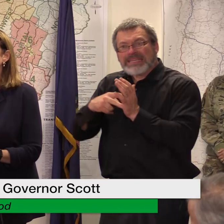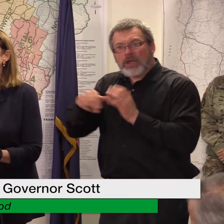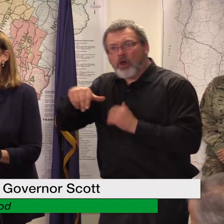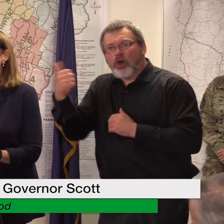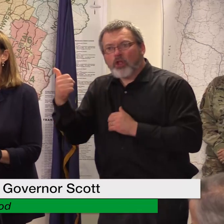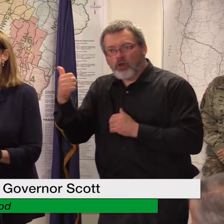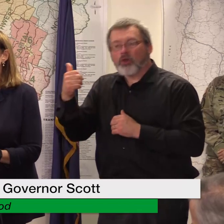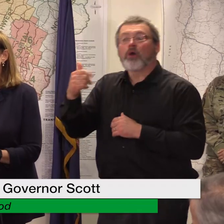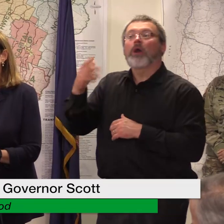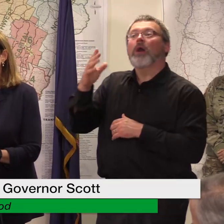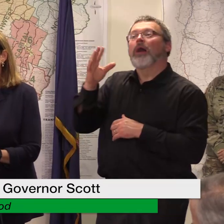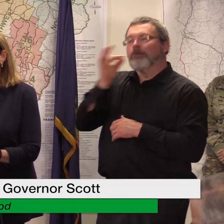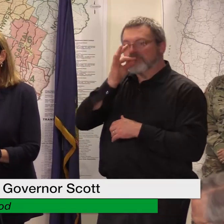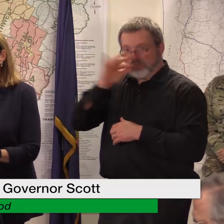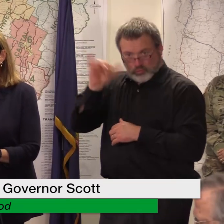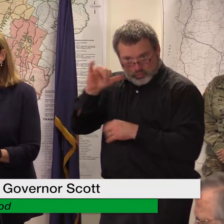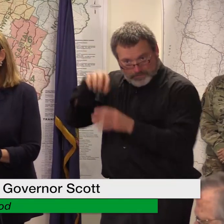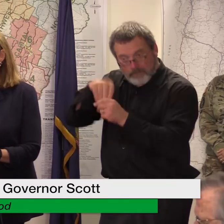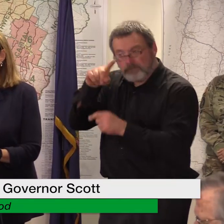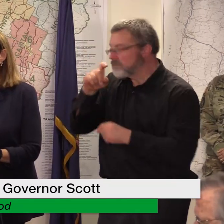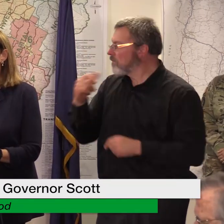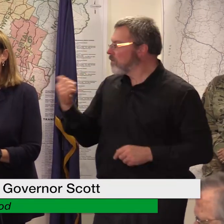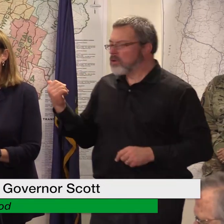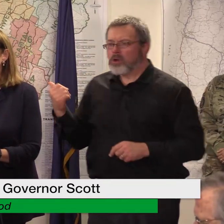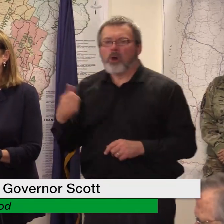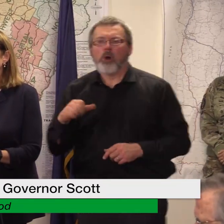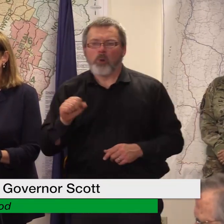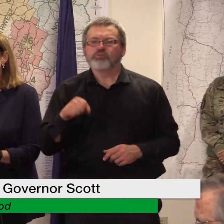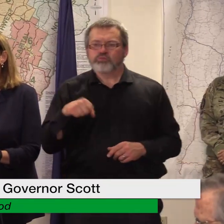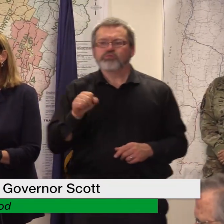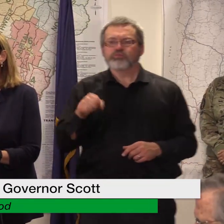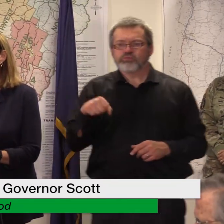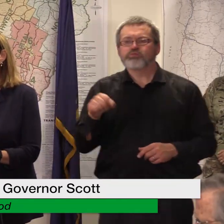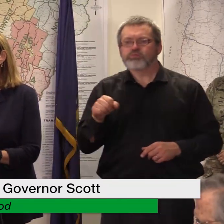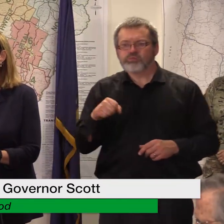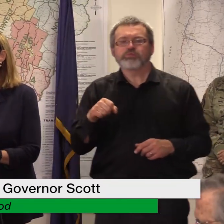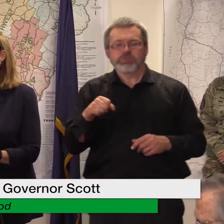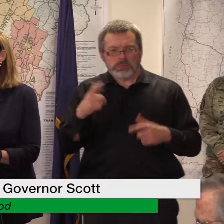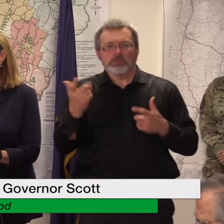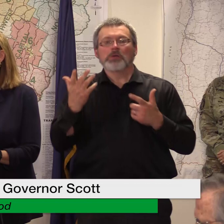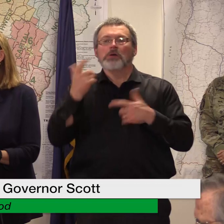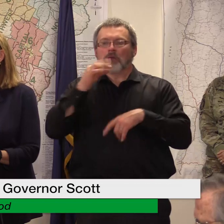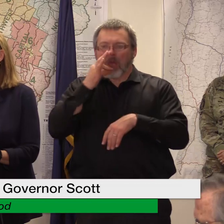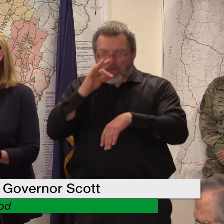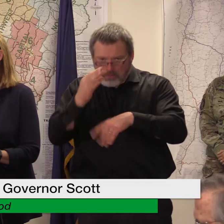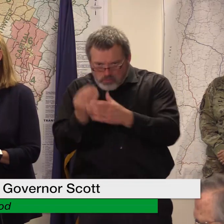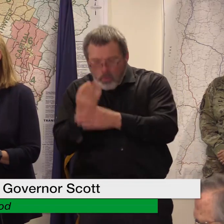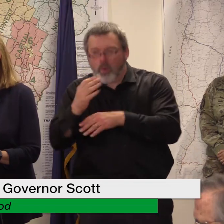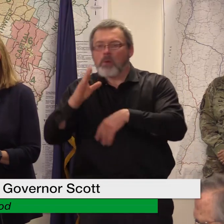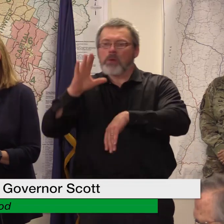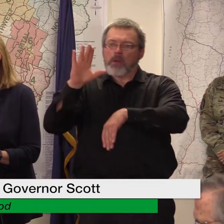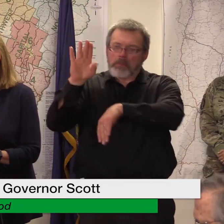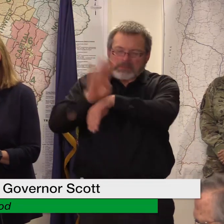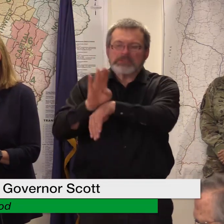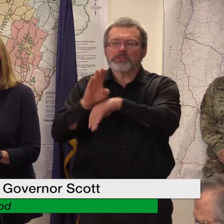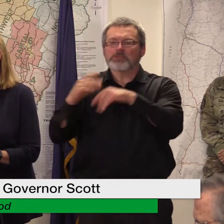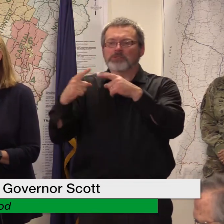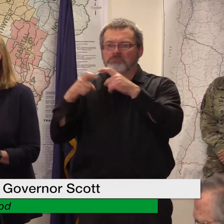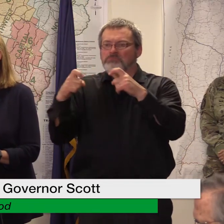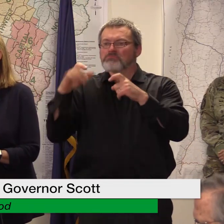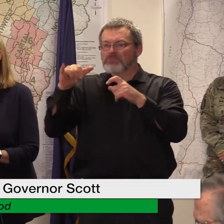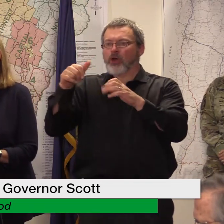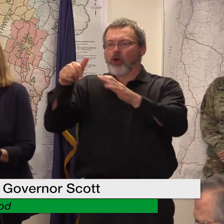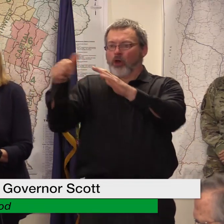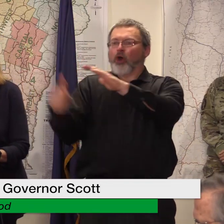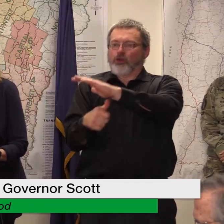and also um the cannabis growers the cannabis retail shops would be available under the 19 the